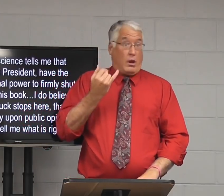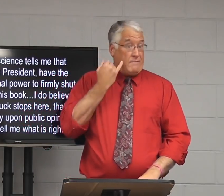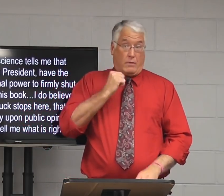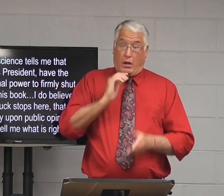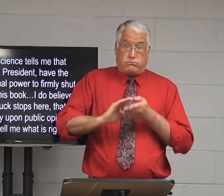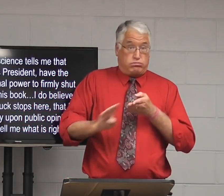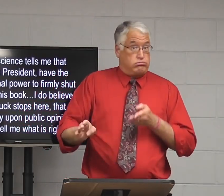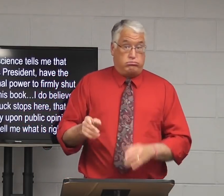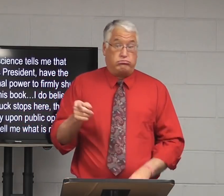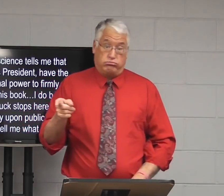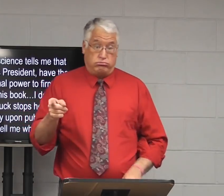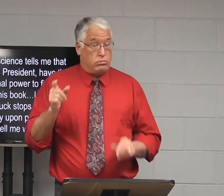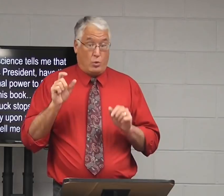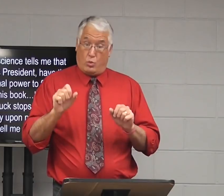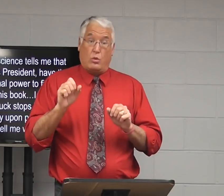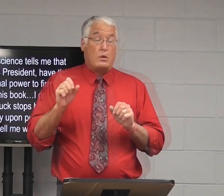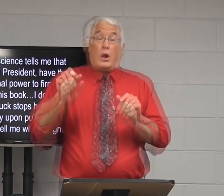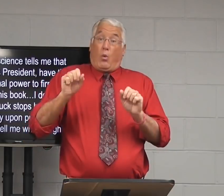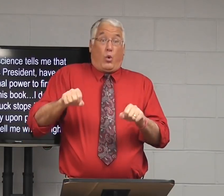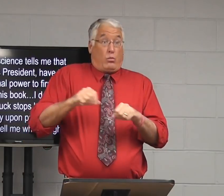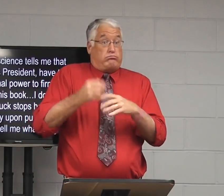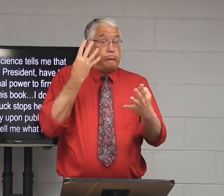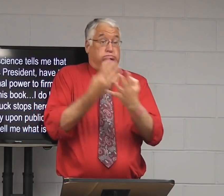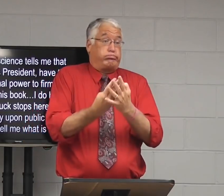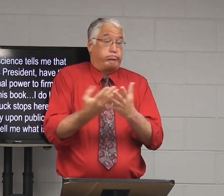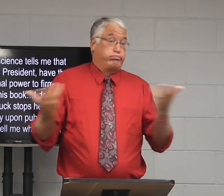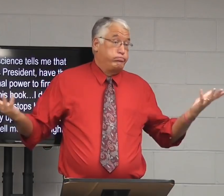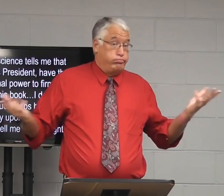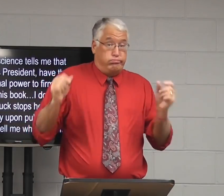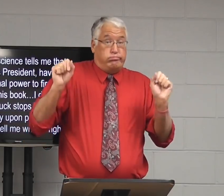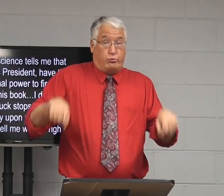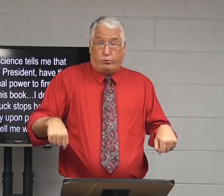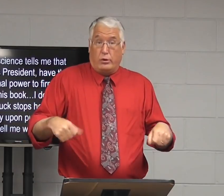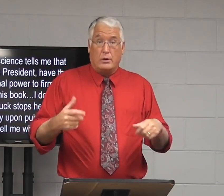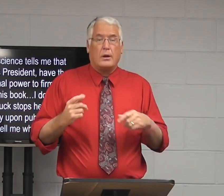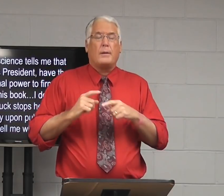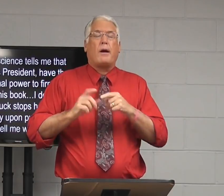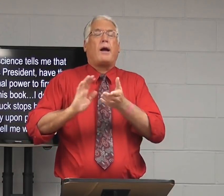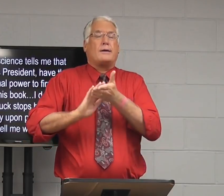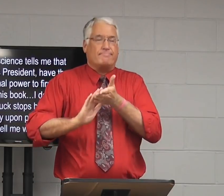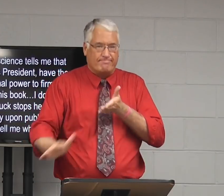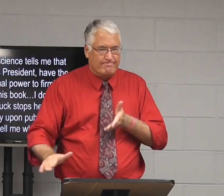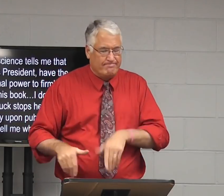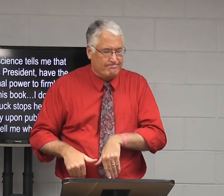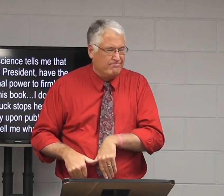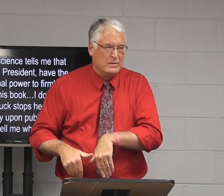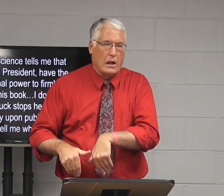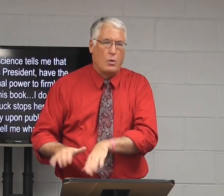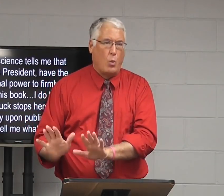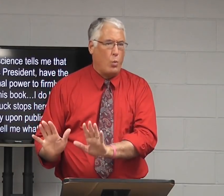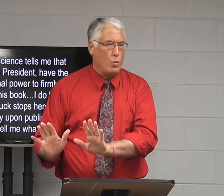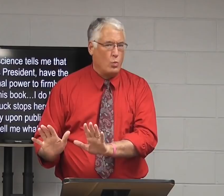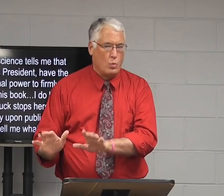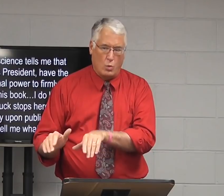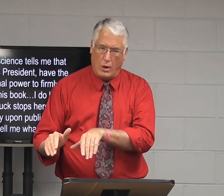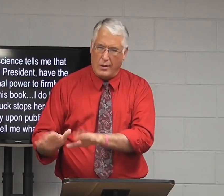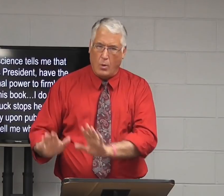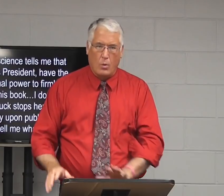Because if he had not been pardoned, maybe he could have been murdered in prison. Yeah, that's true, but he could have been murdered anywhere. But he,